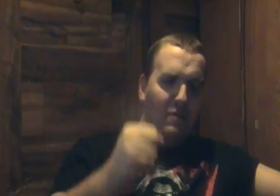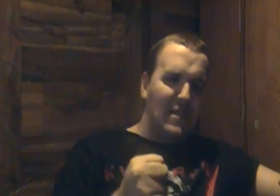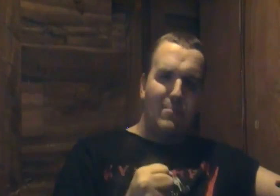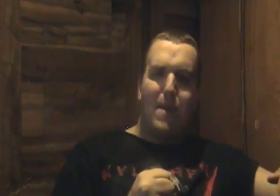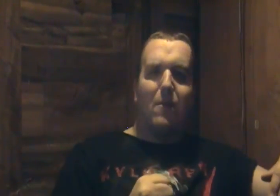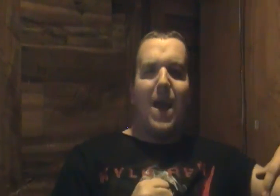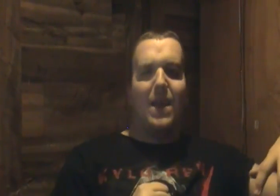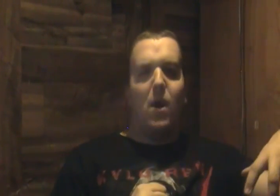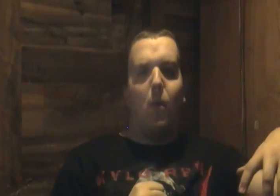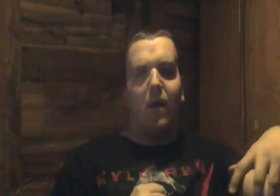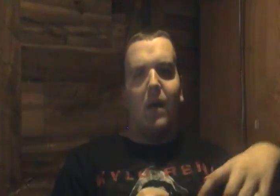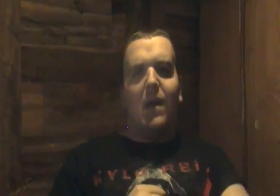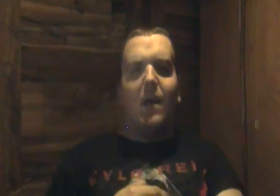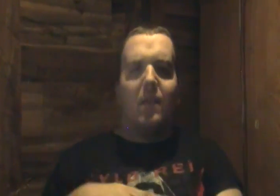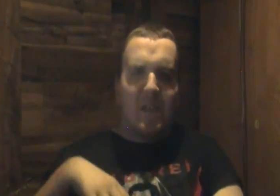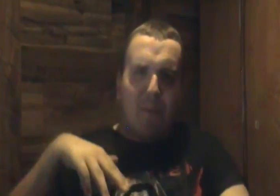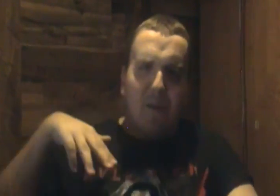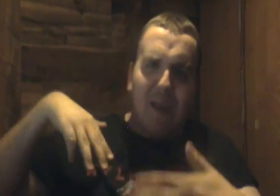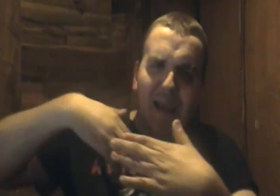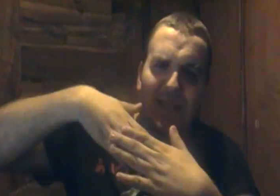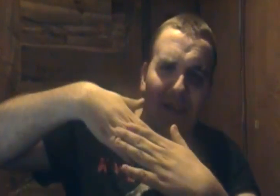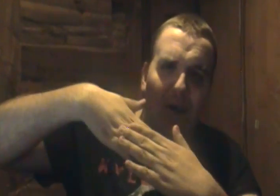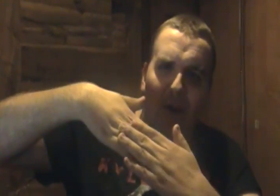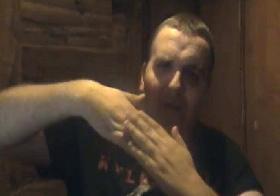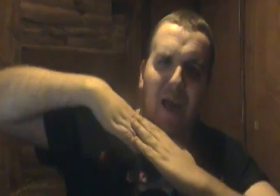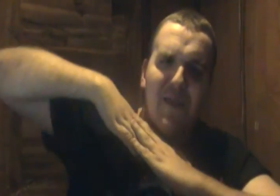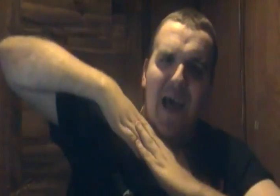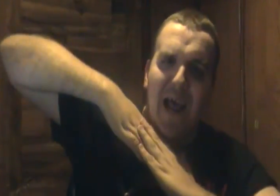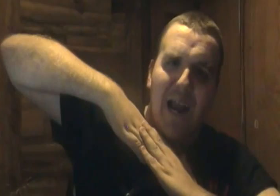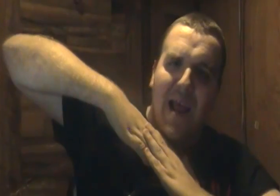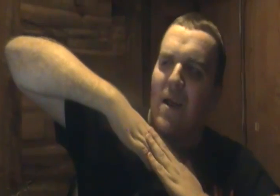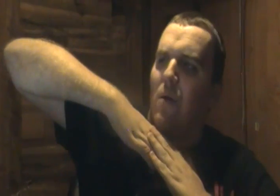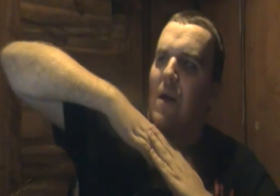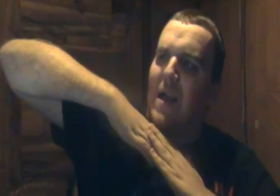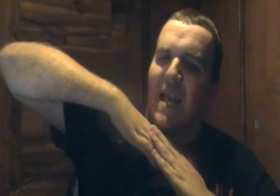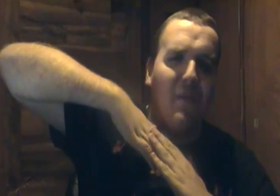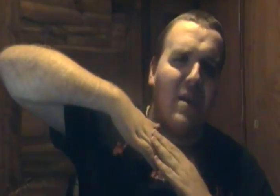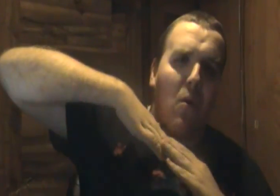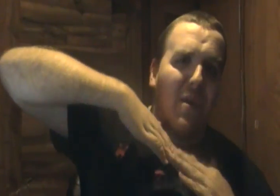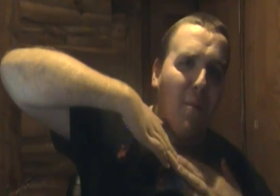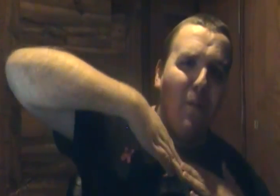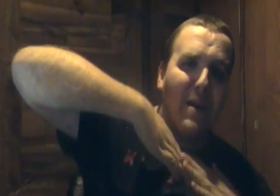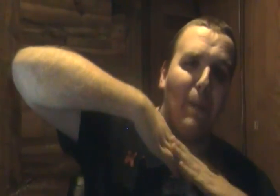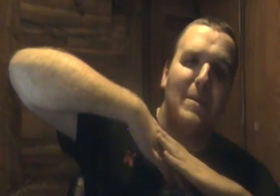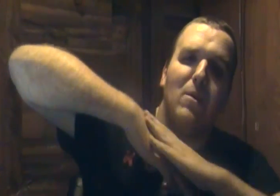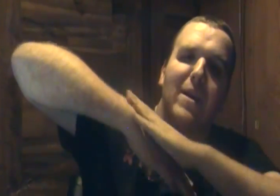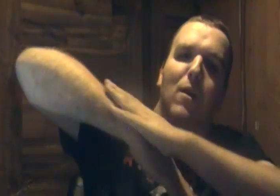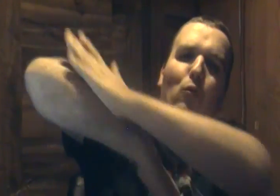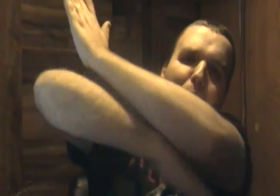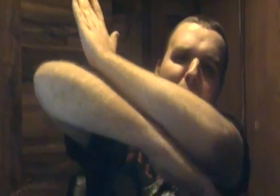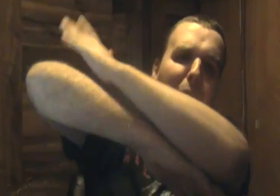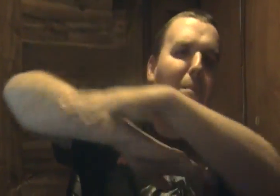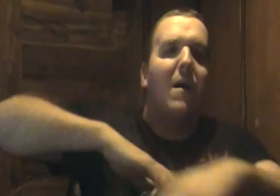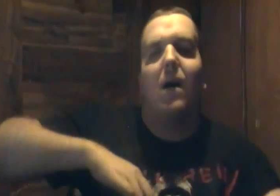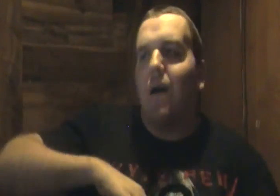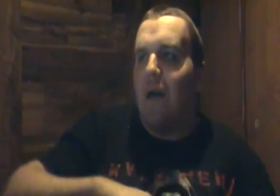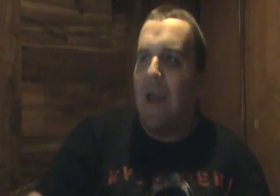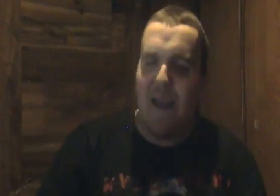throws a spear at noah the spear lands in the ground like that at an angle giving noah the perfect opportunity to run up and